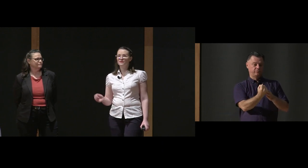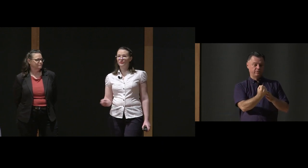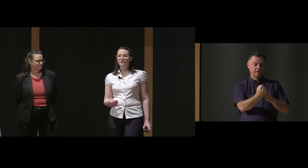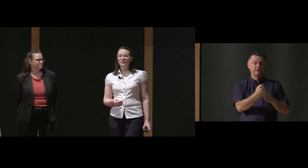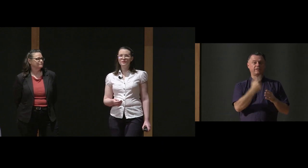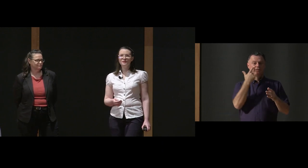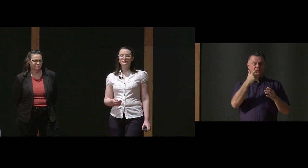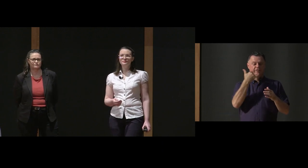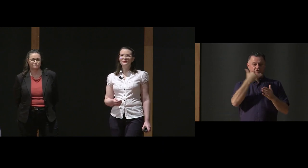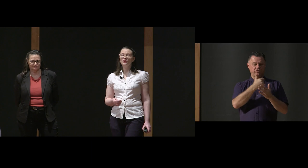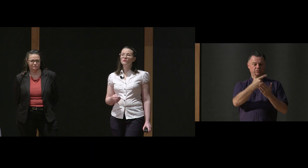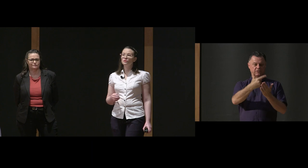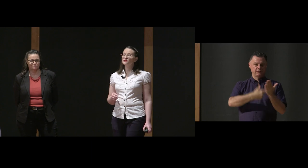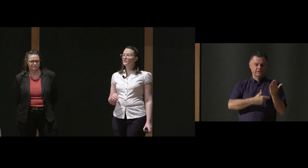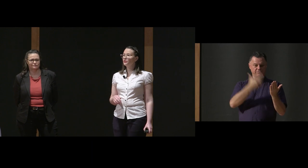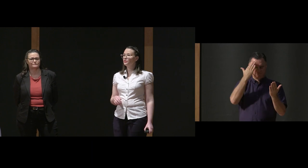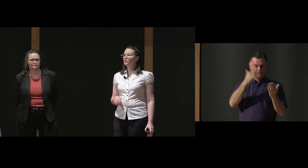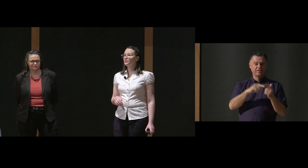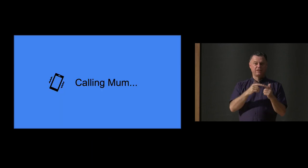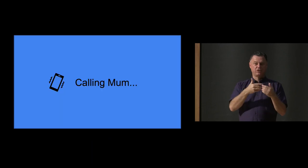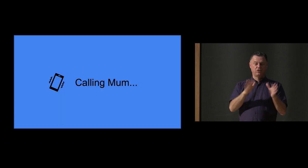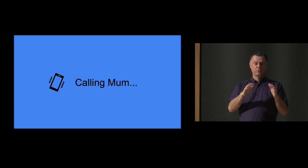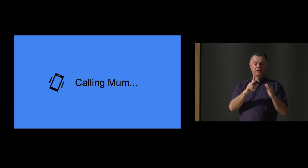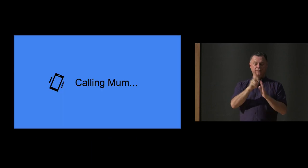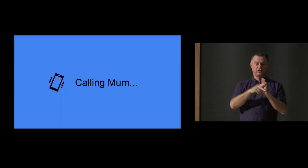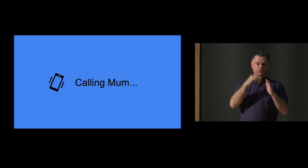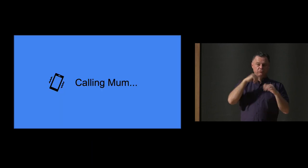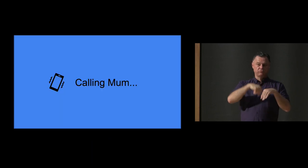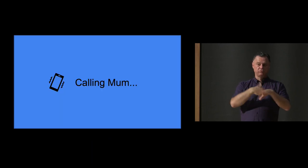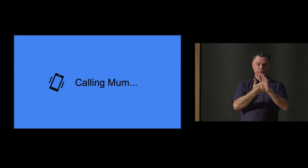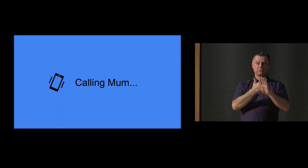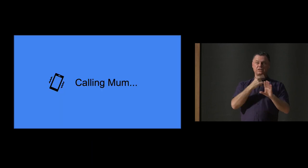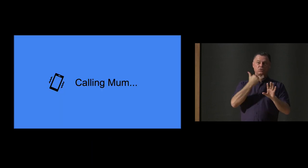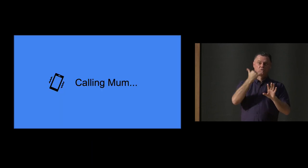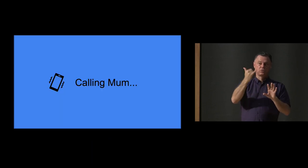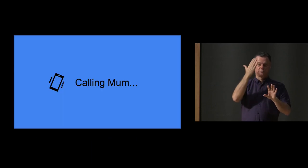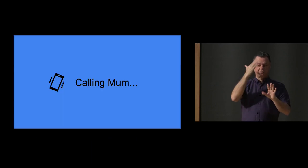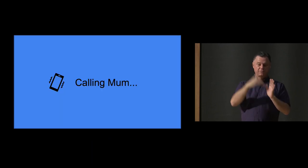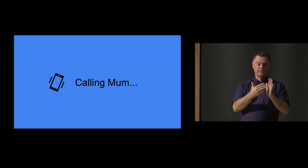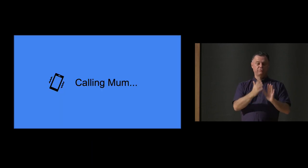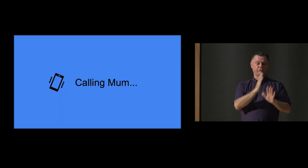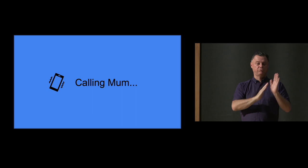mum in its internal phone book, launch a video call, and sign back calling mum now.